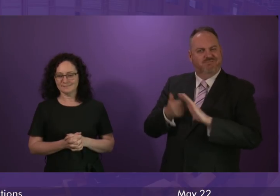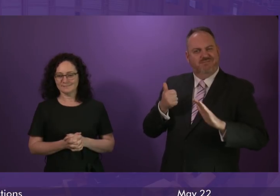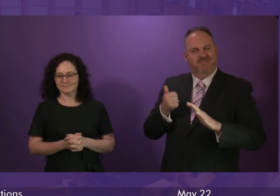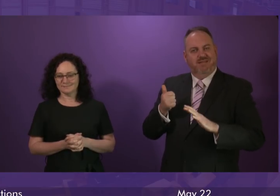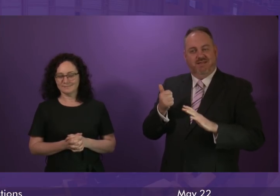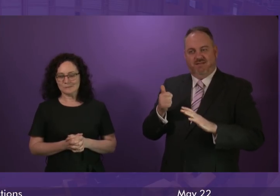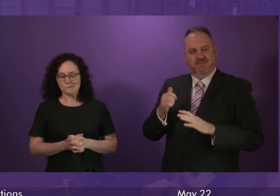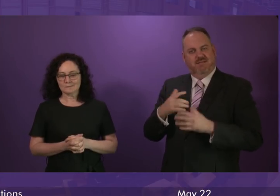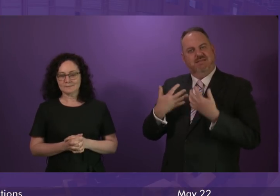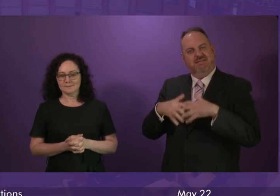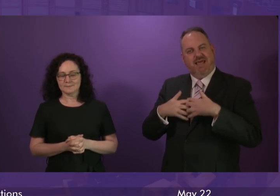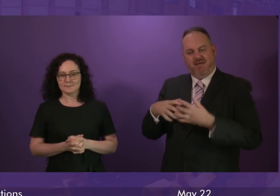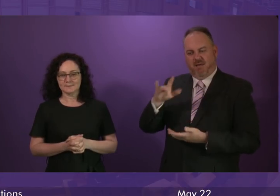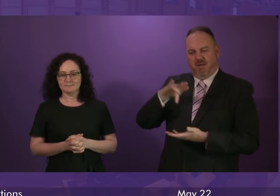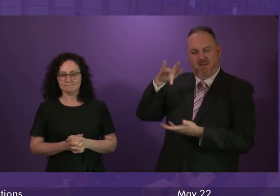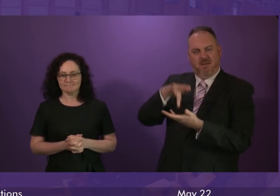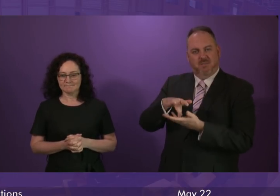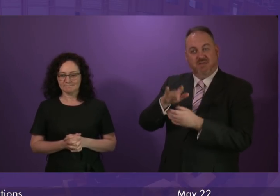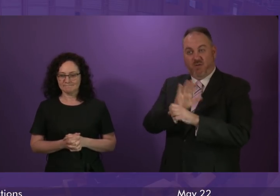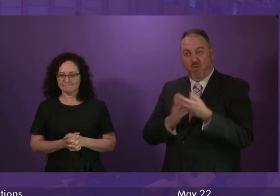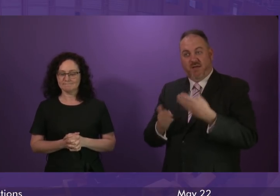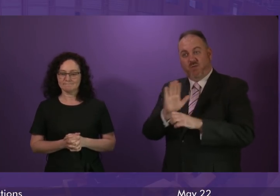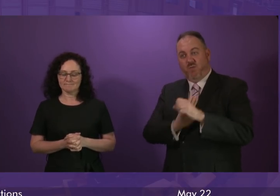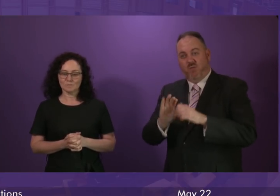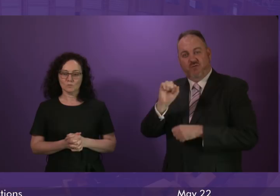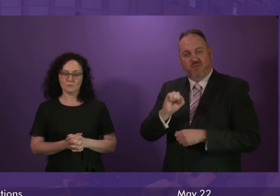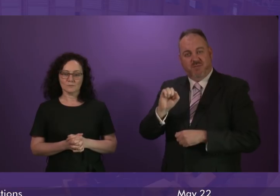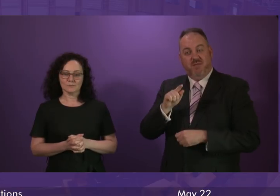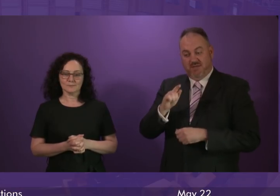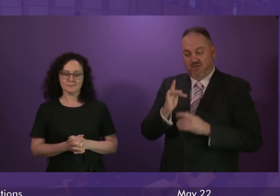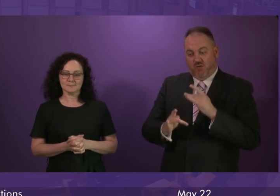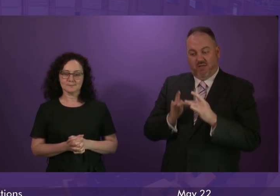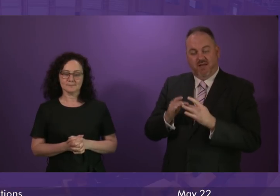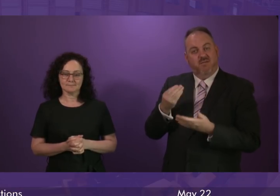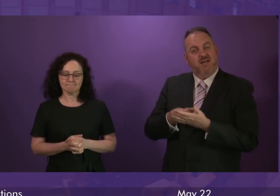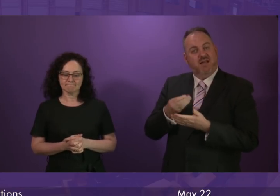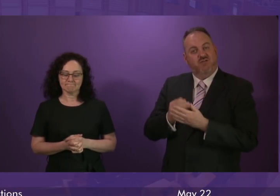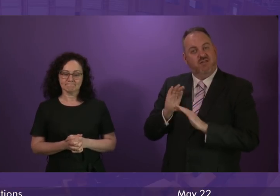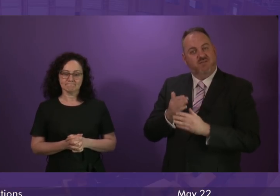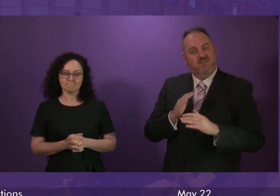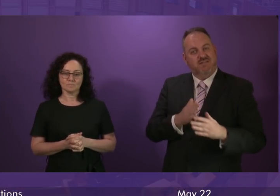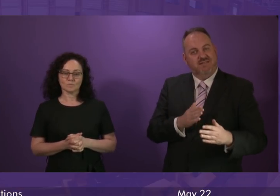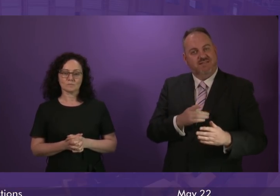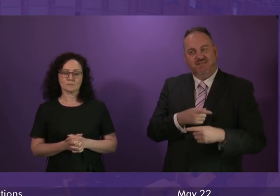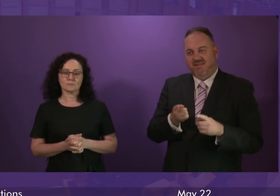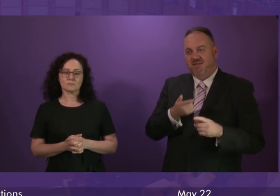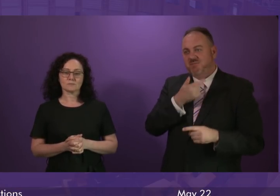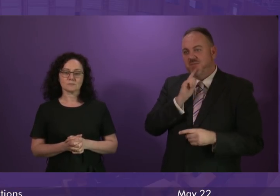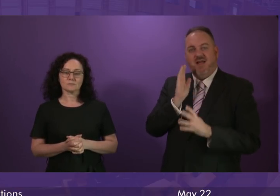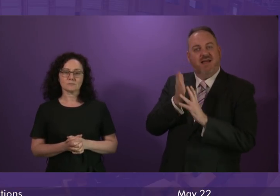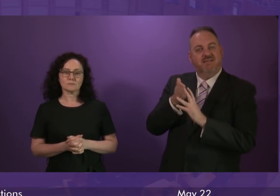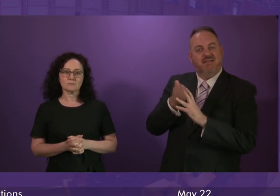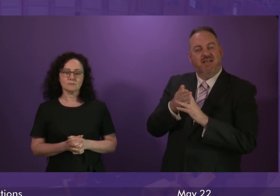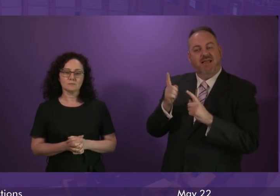especially provide online financial services, benefiting greatly from the access to the EU single